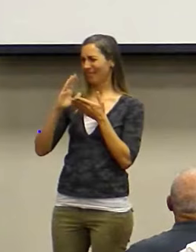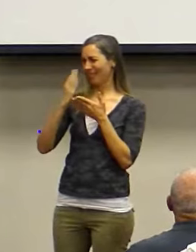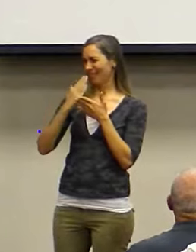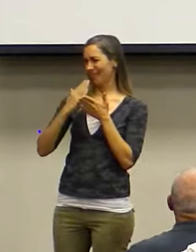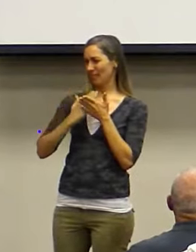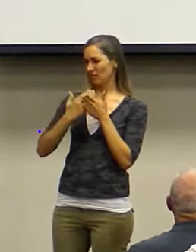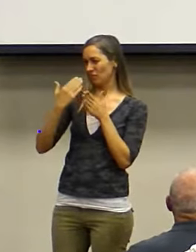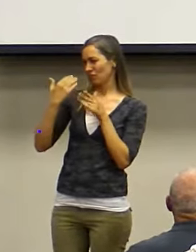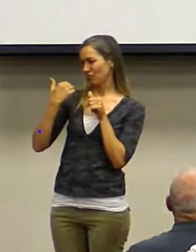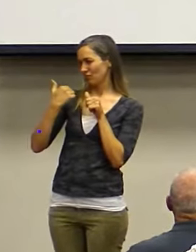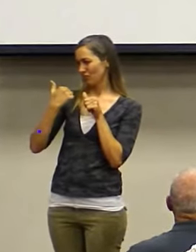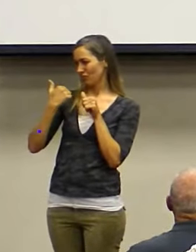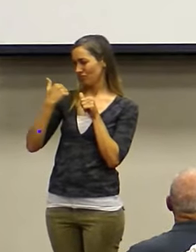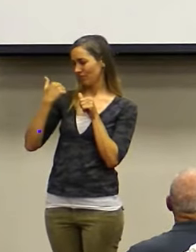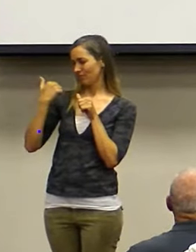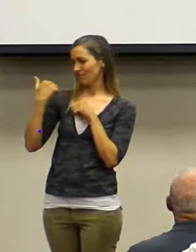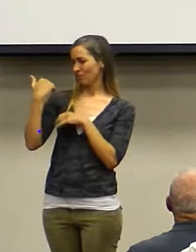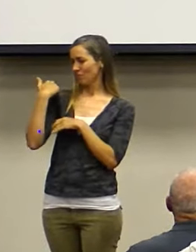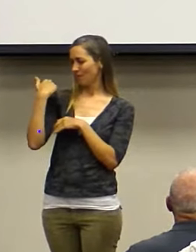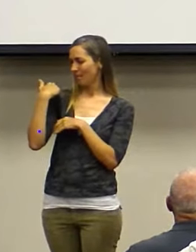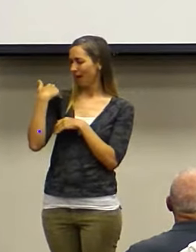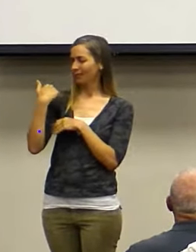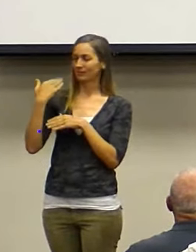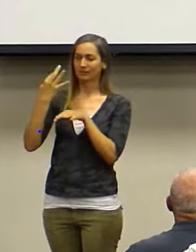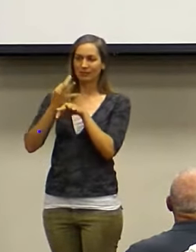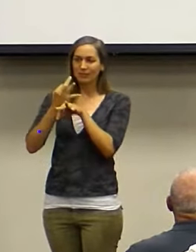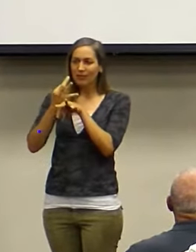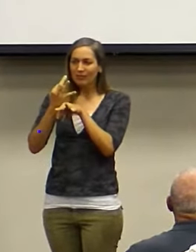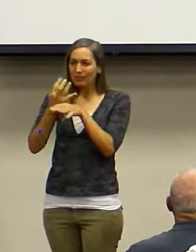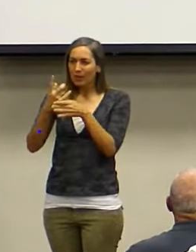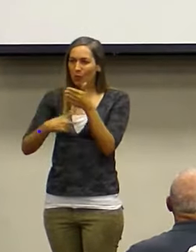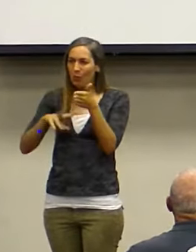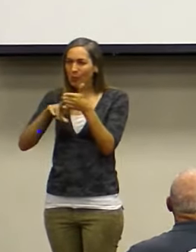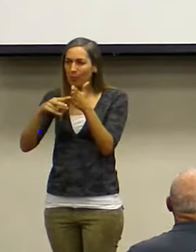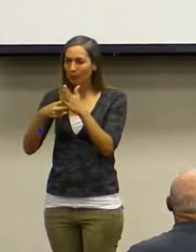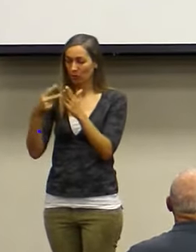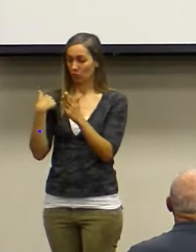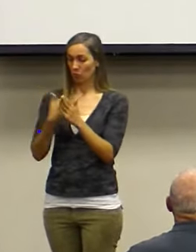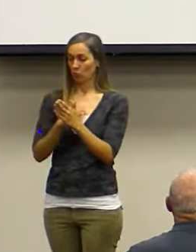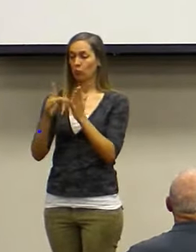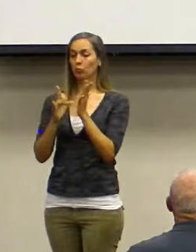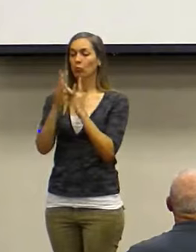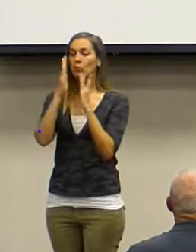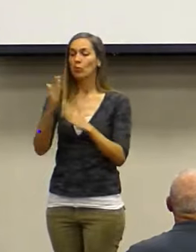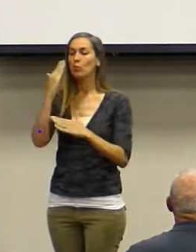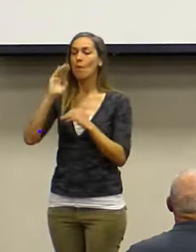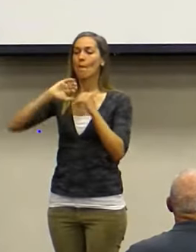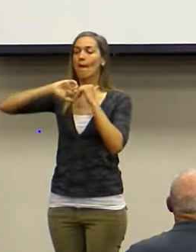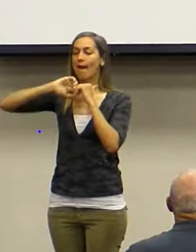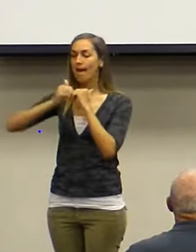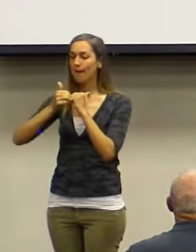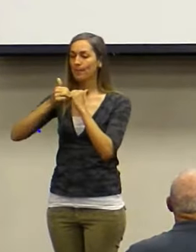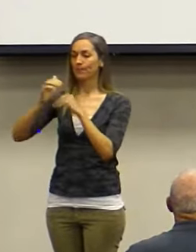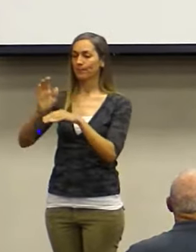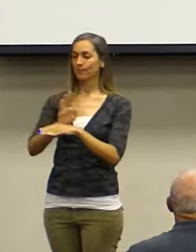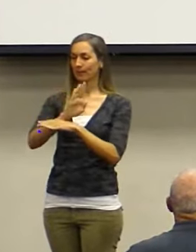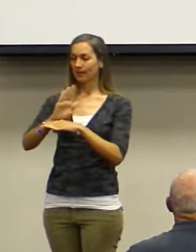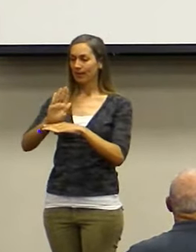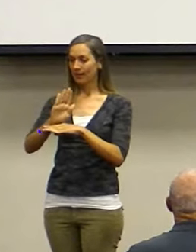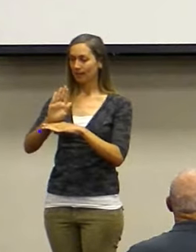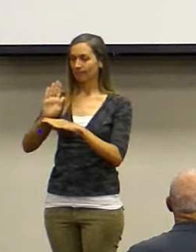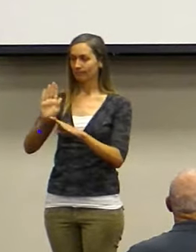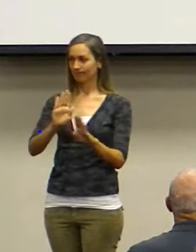is. So that we, as Christians and children of God, know how to behave and act in this crazy world.